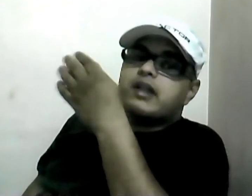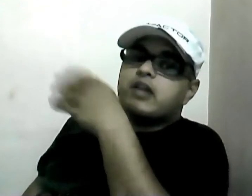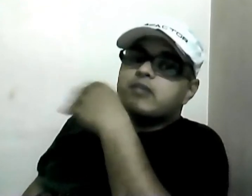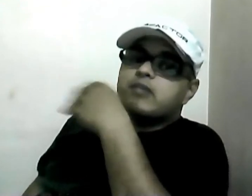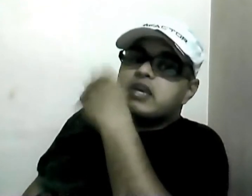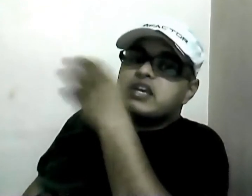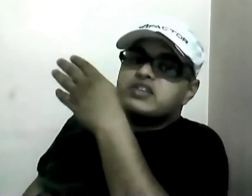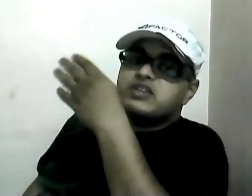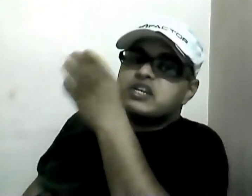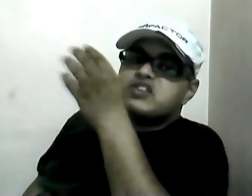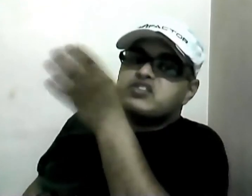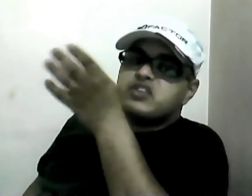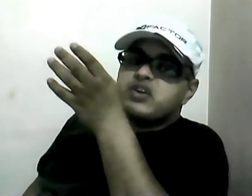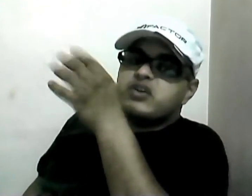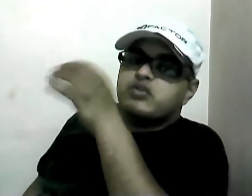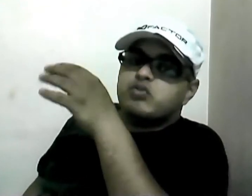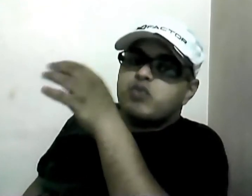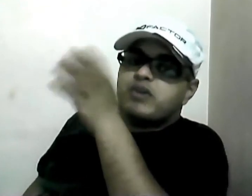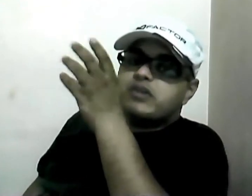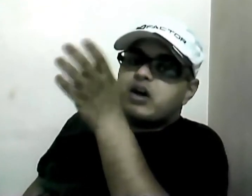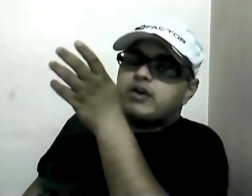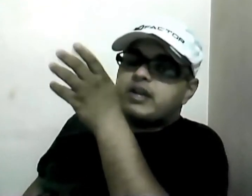be easily shared throughout the organization.